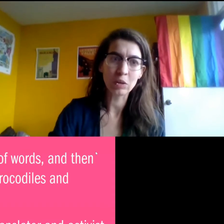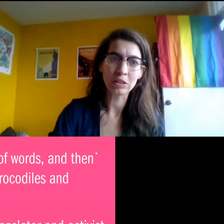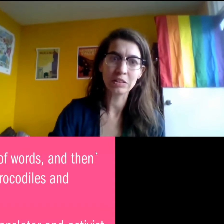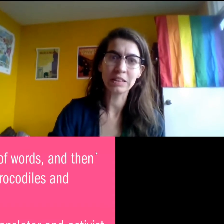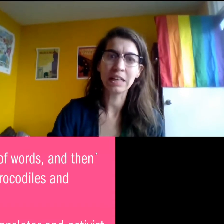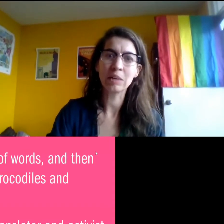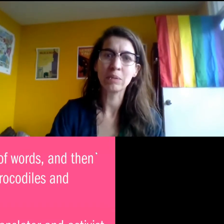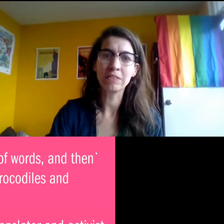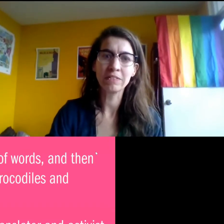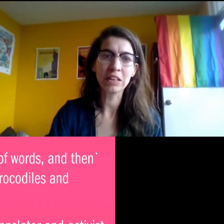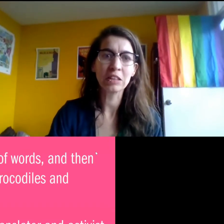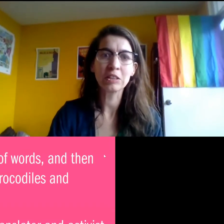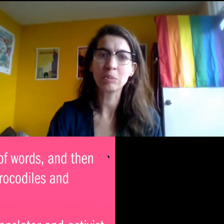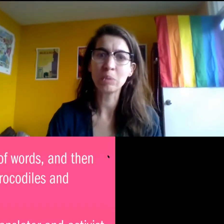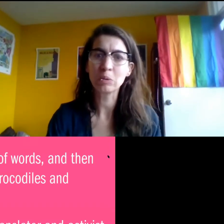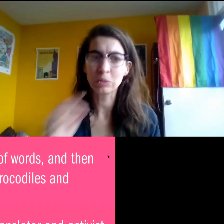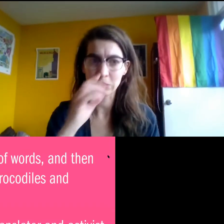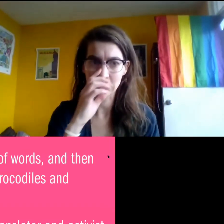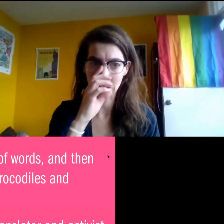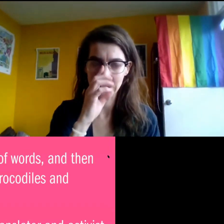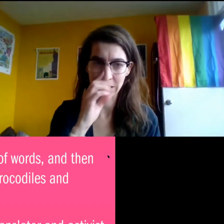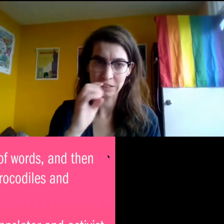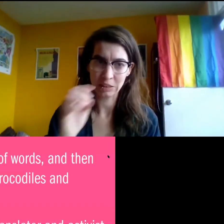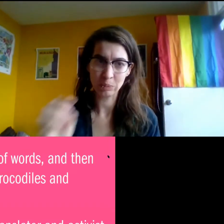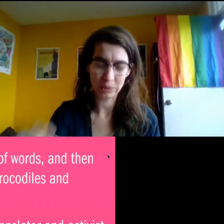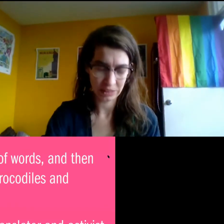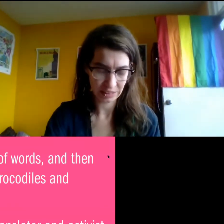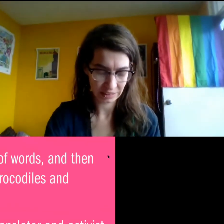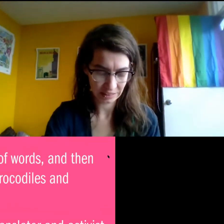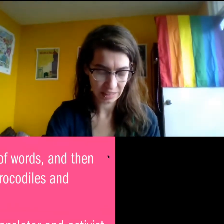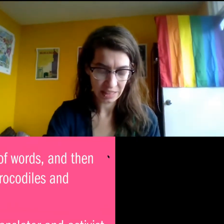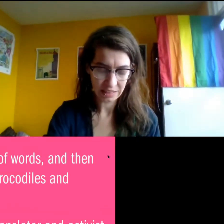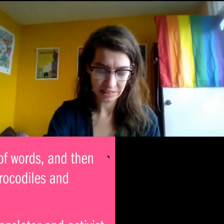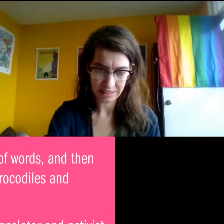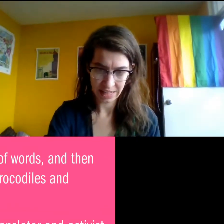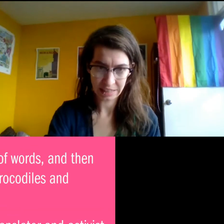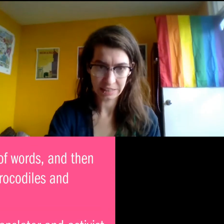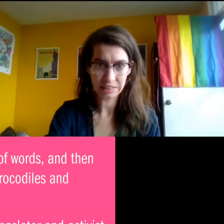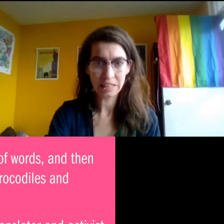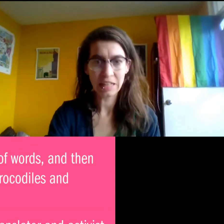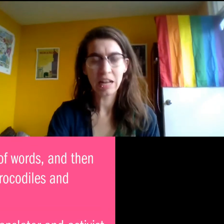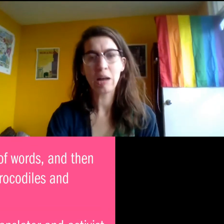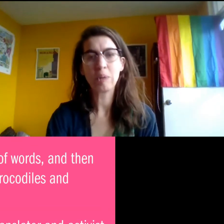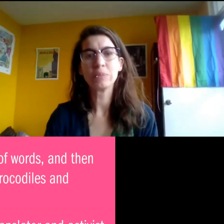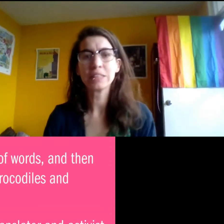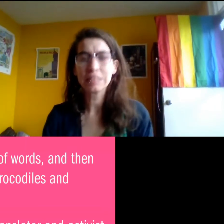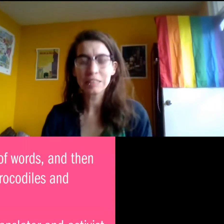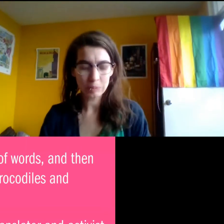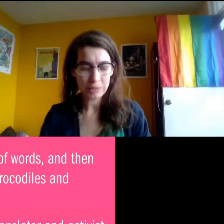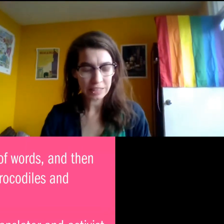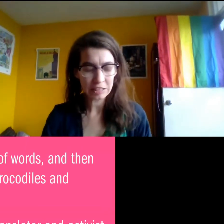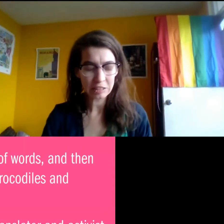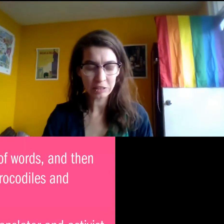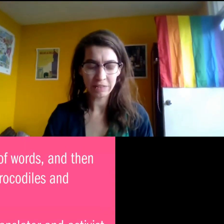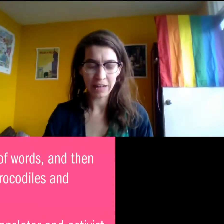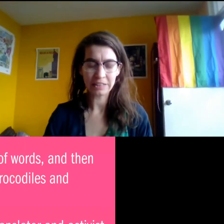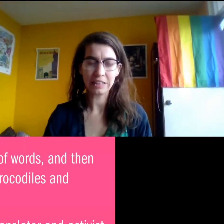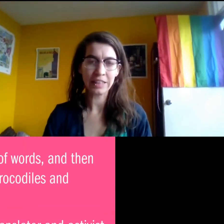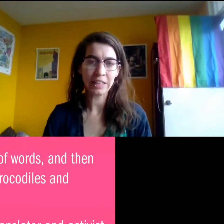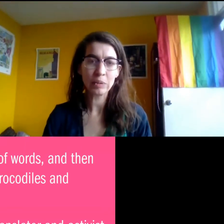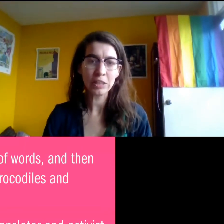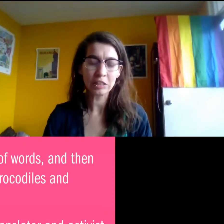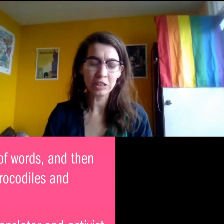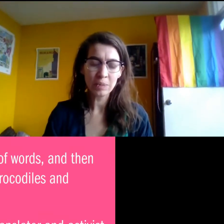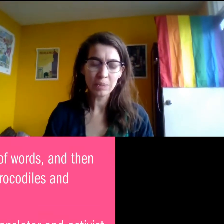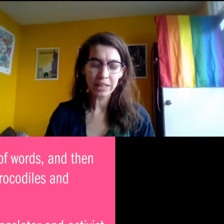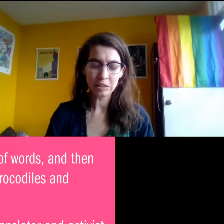out of words, and then we fill the moats with crocodiles and poisonous snakes. Um, this is speaking to the fact